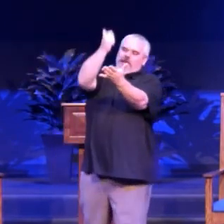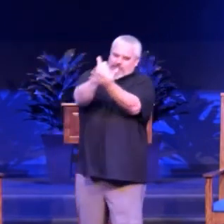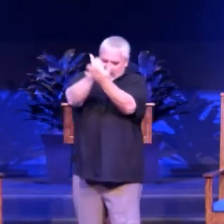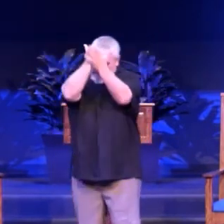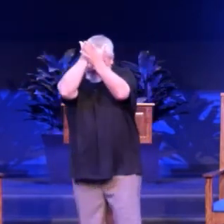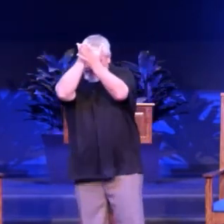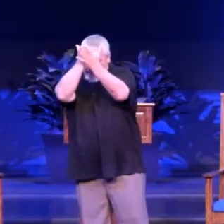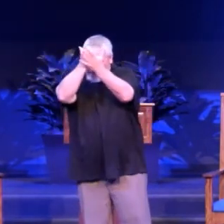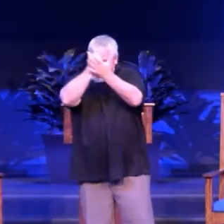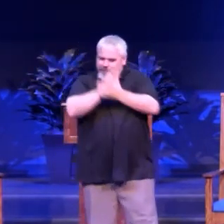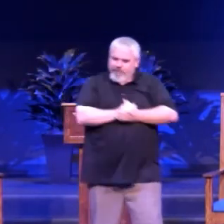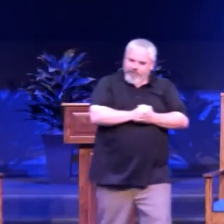God, I'm running I in I on you.